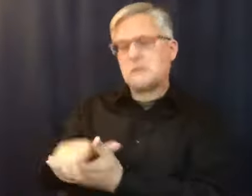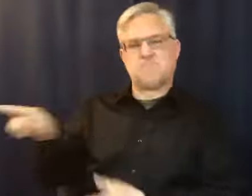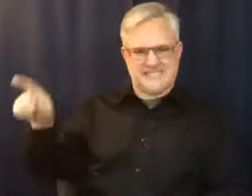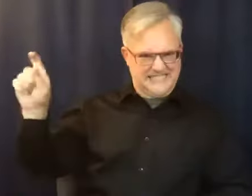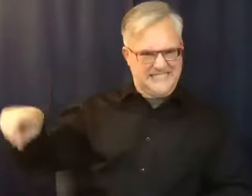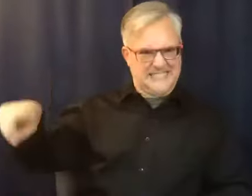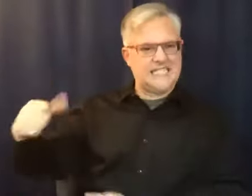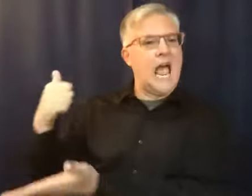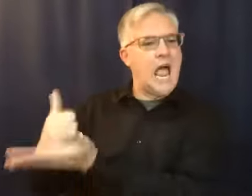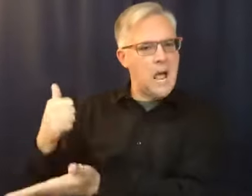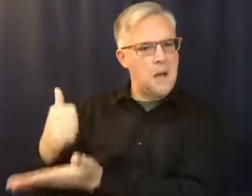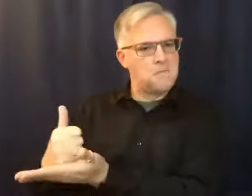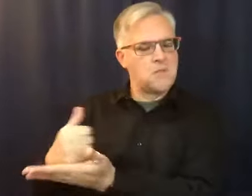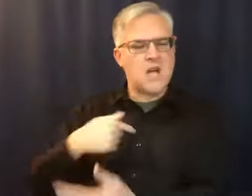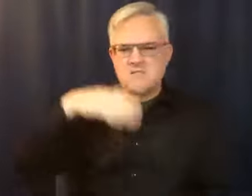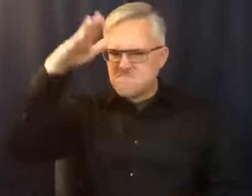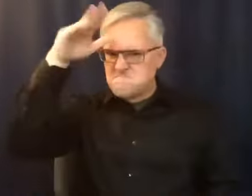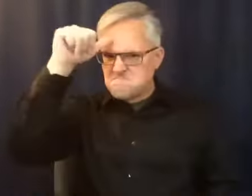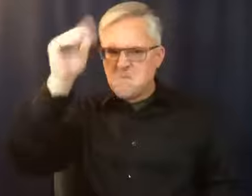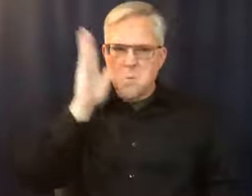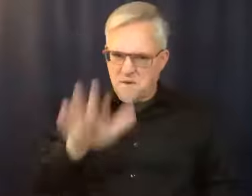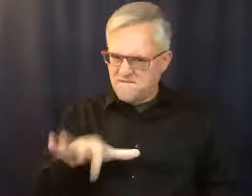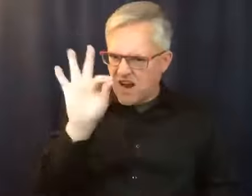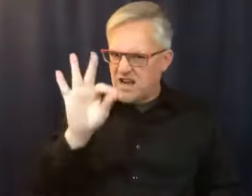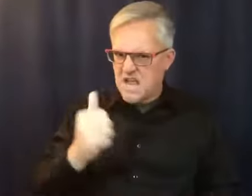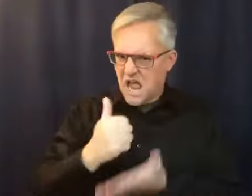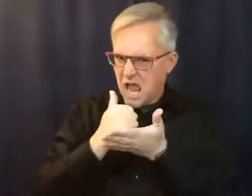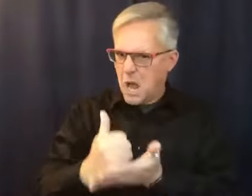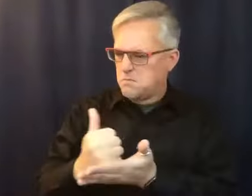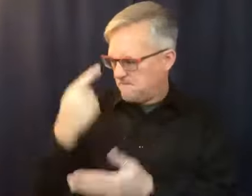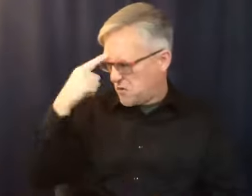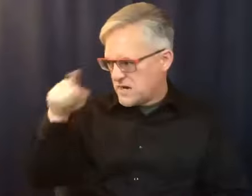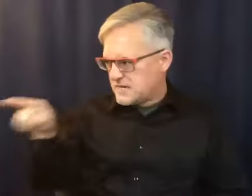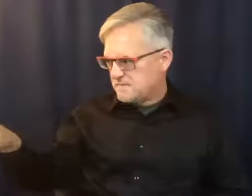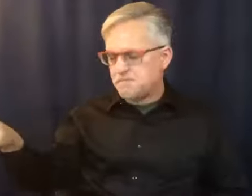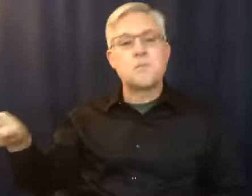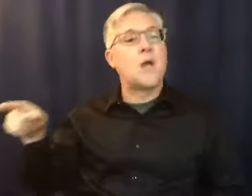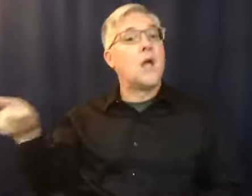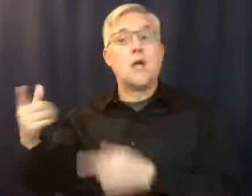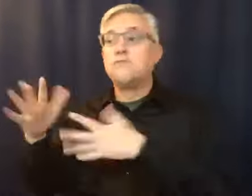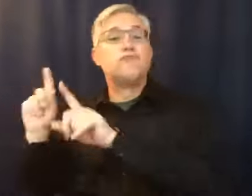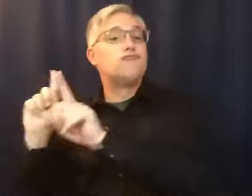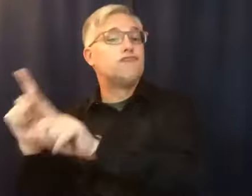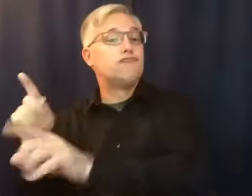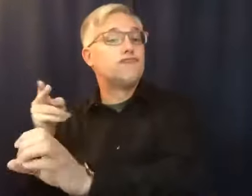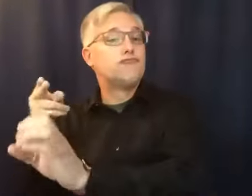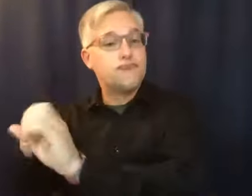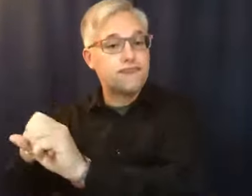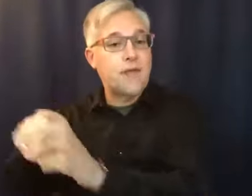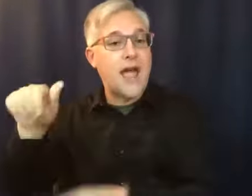He had gone to a program call Alcoholics Anonymous in December of